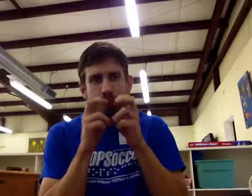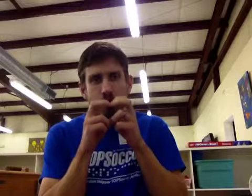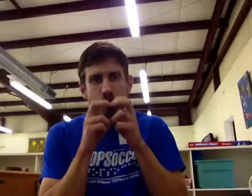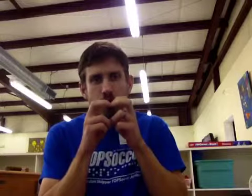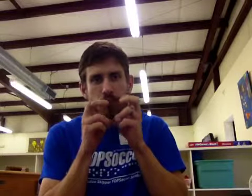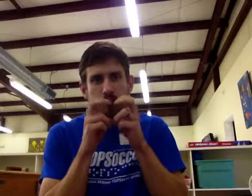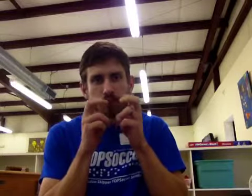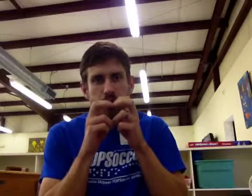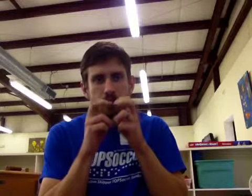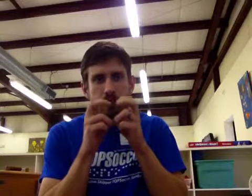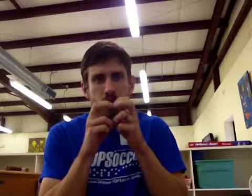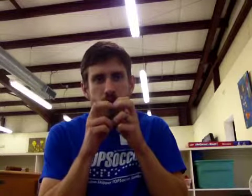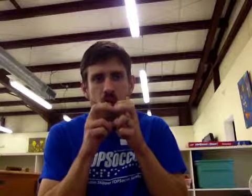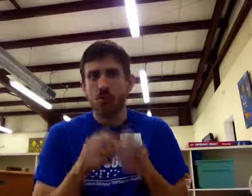Squirrel. Squirrel.